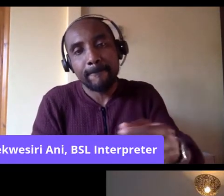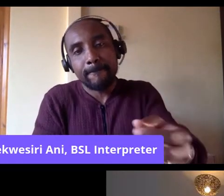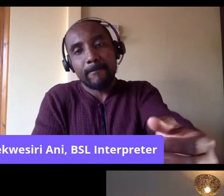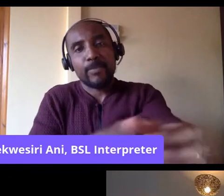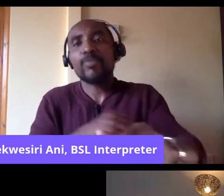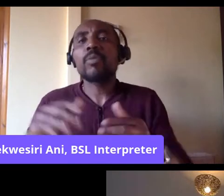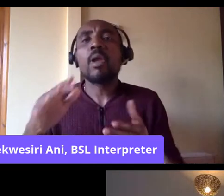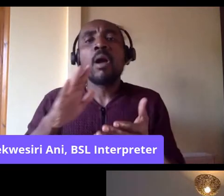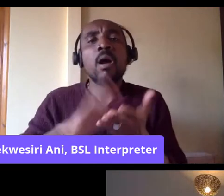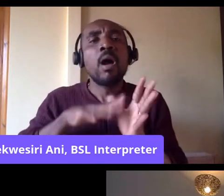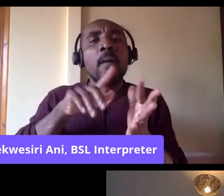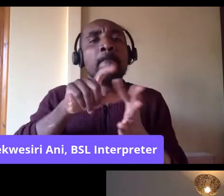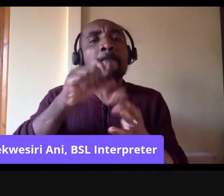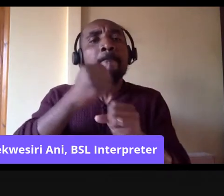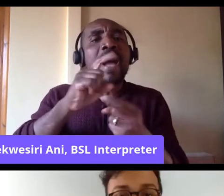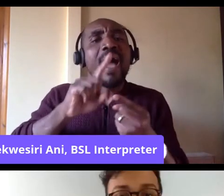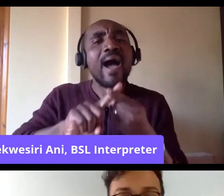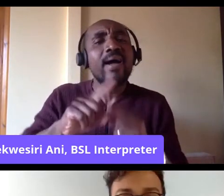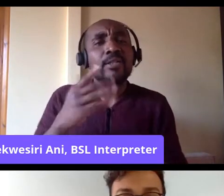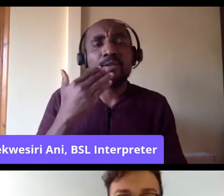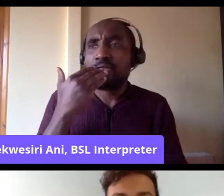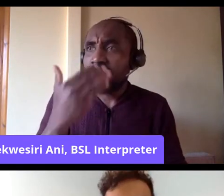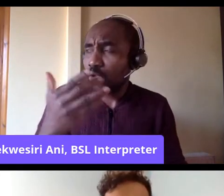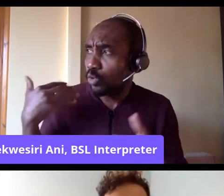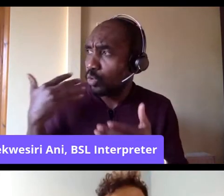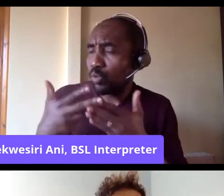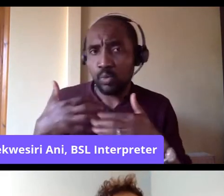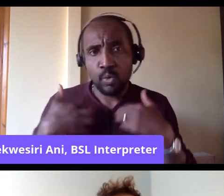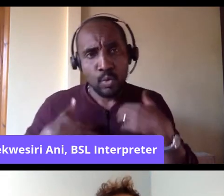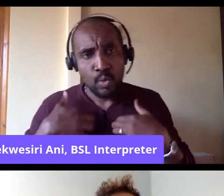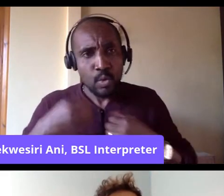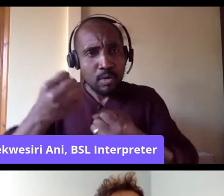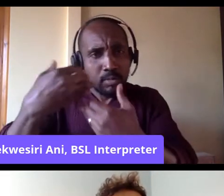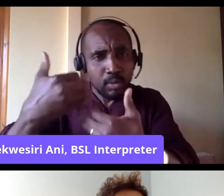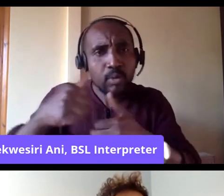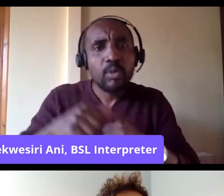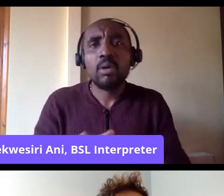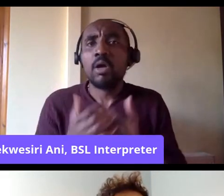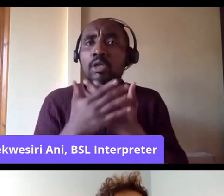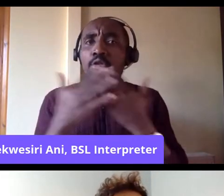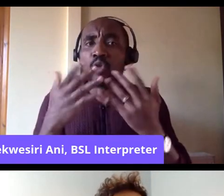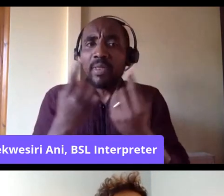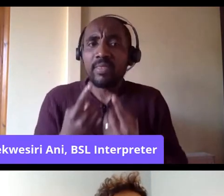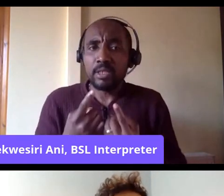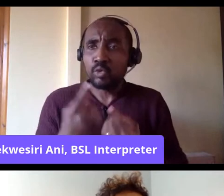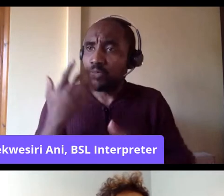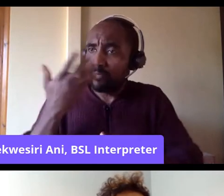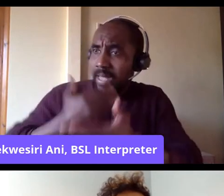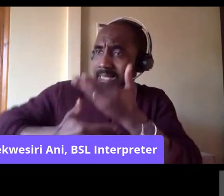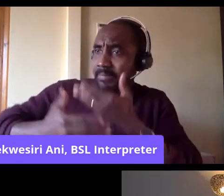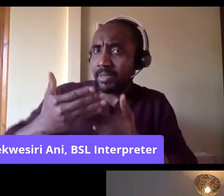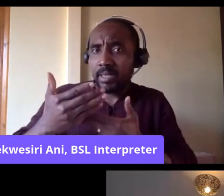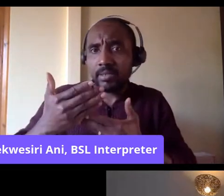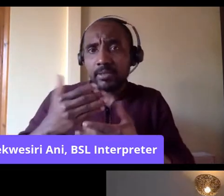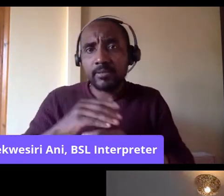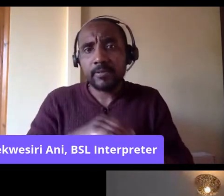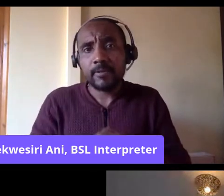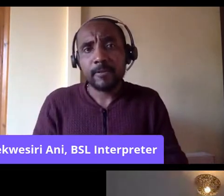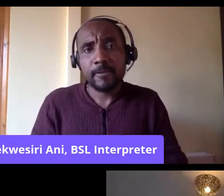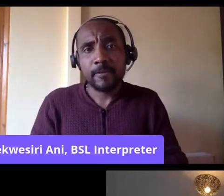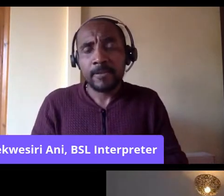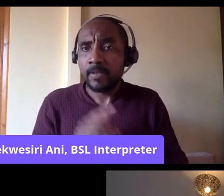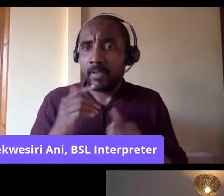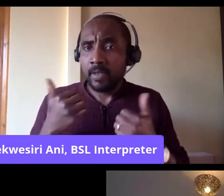Thank you, Madge. That was really interesting. And again, so much of what you have said just speaks